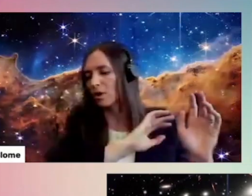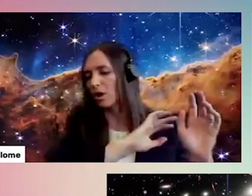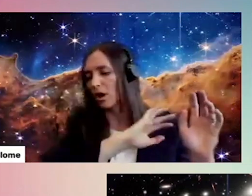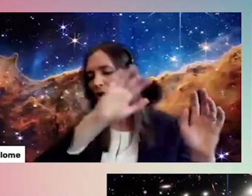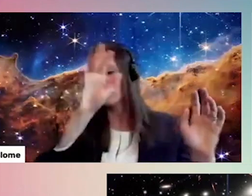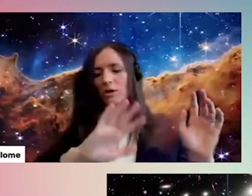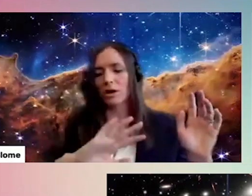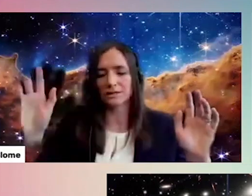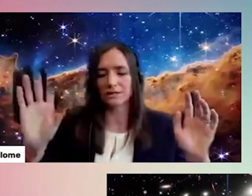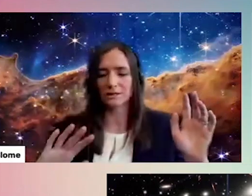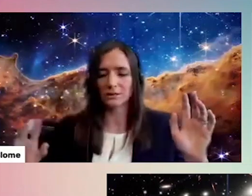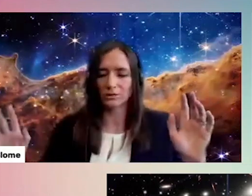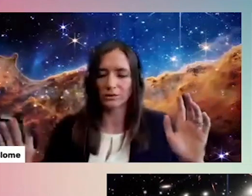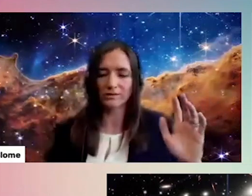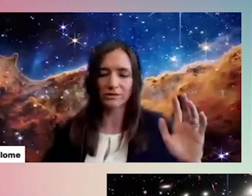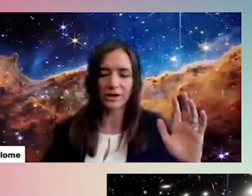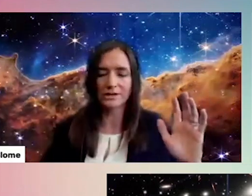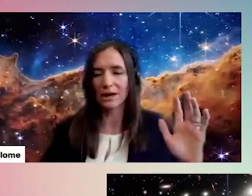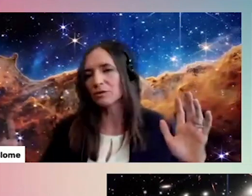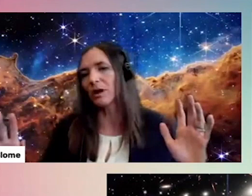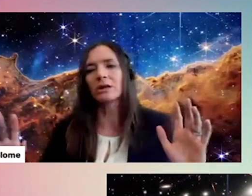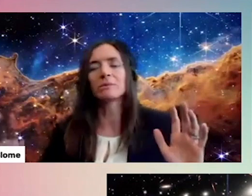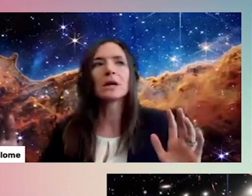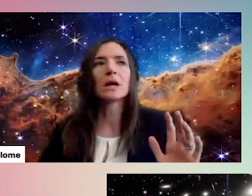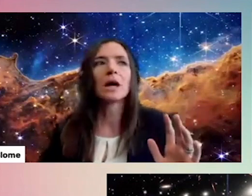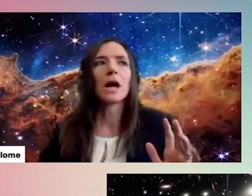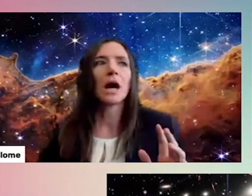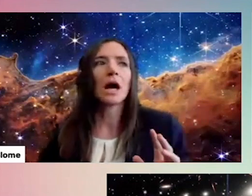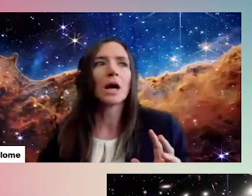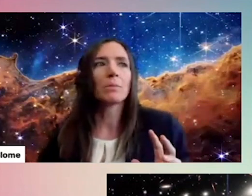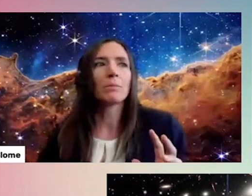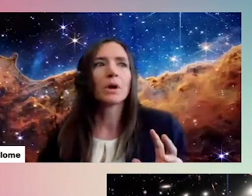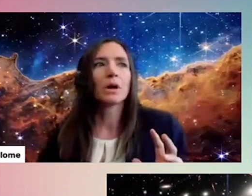all across, you know, left to right, top to bottom.